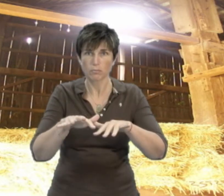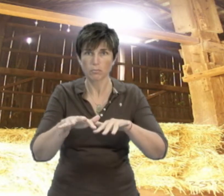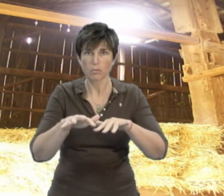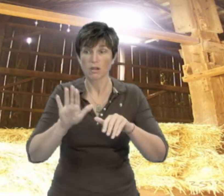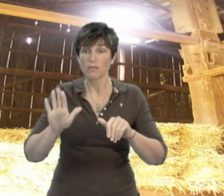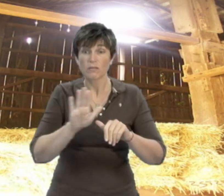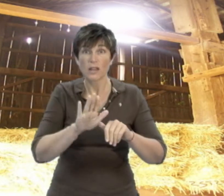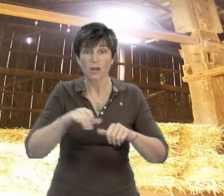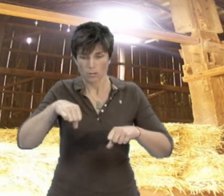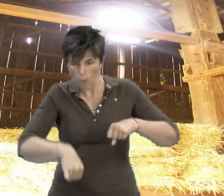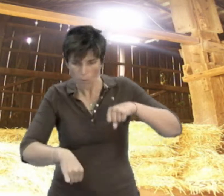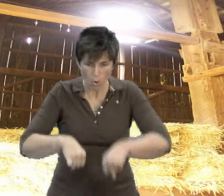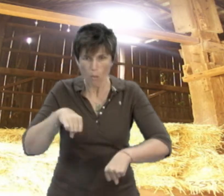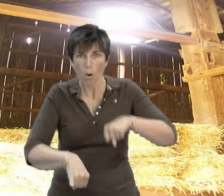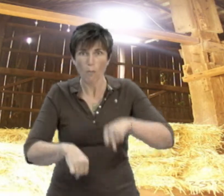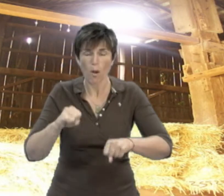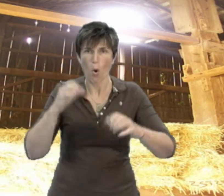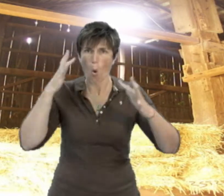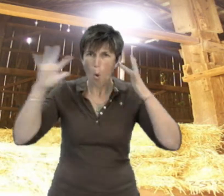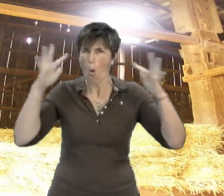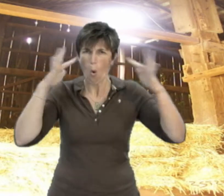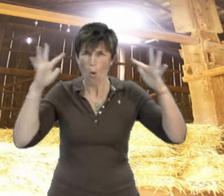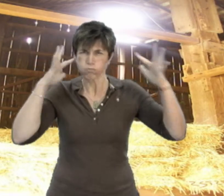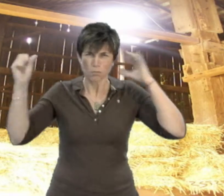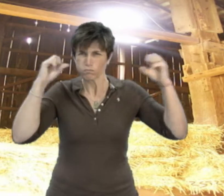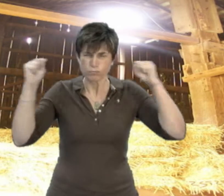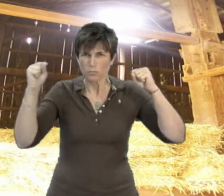The noise of the cows moving toward the manger woke up the dog.